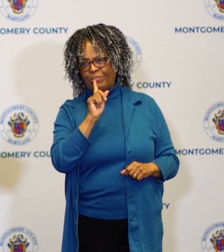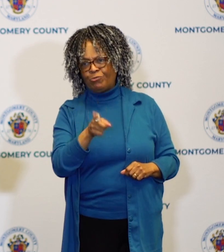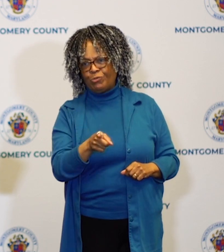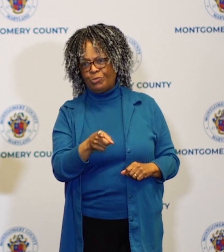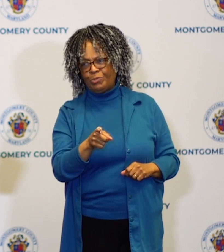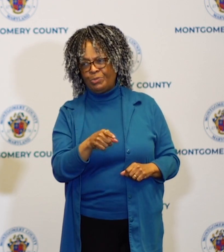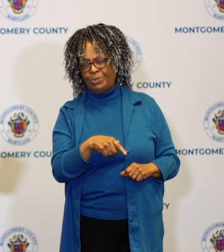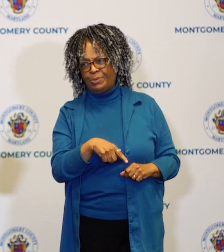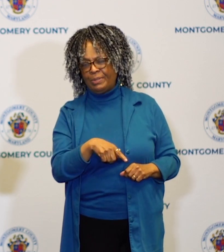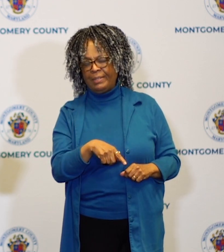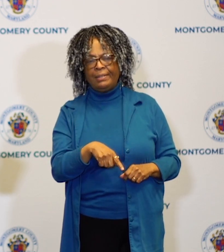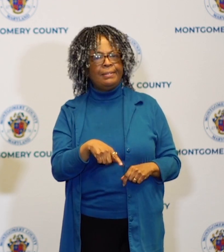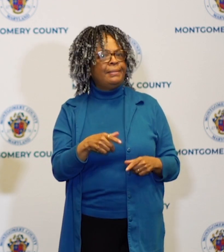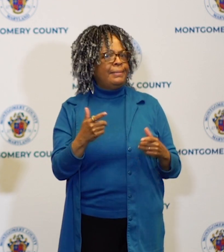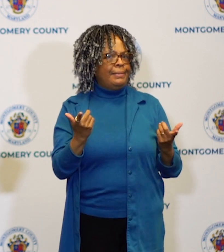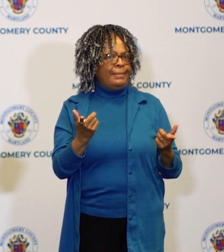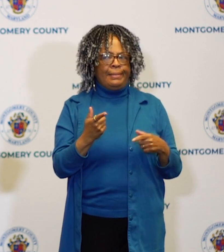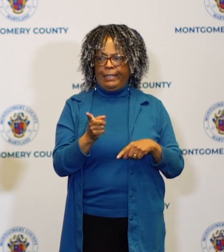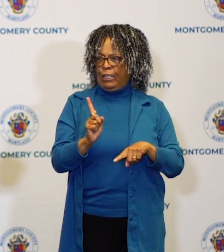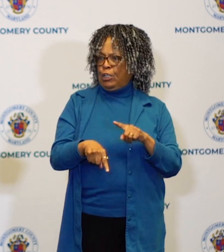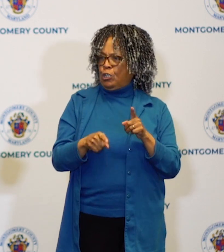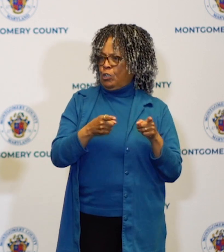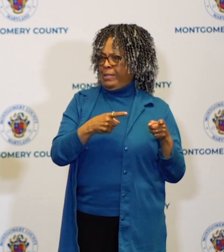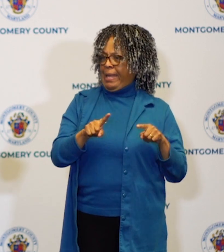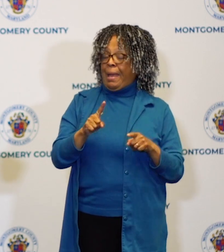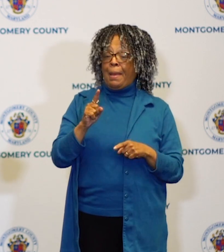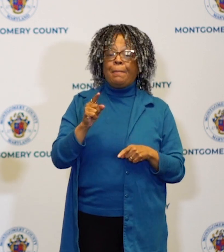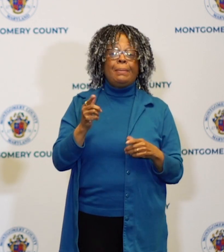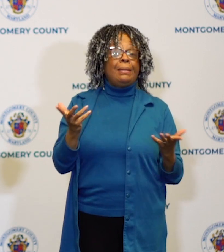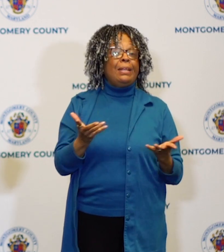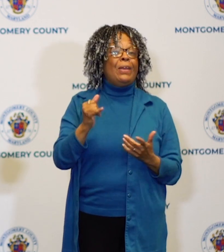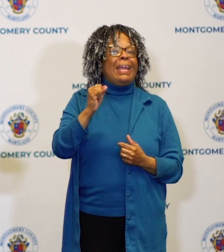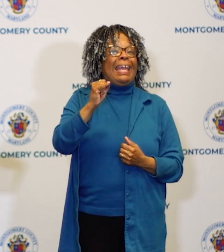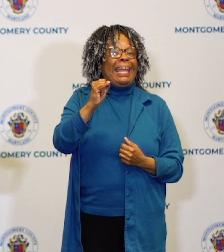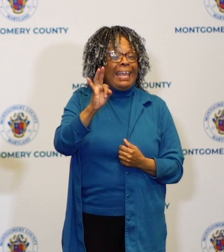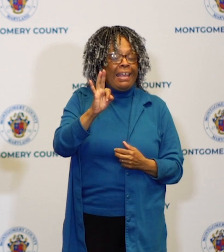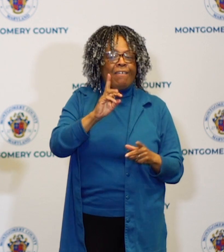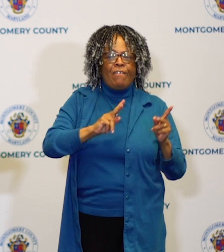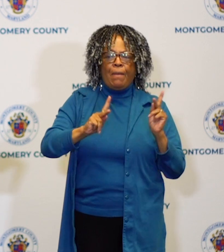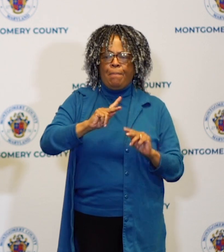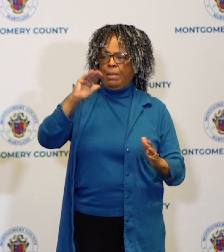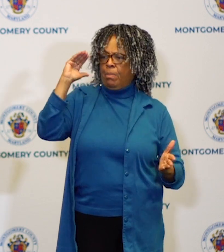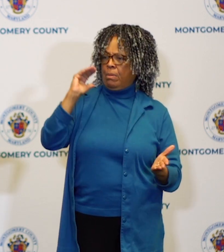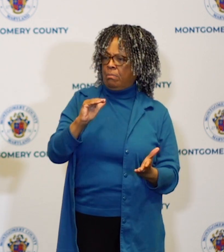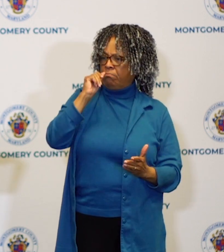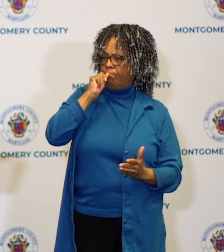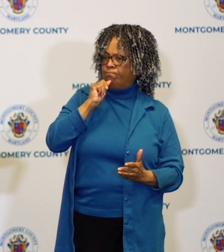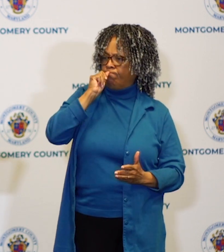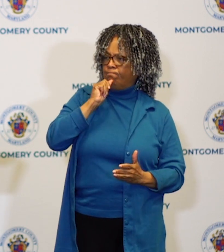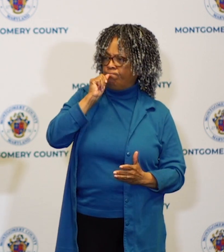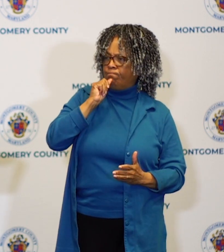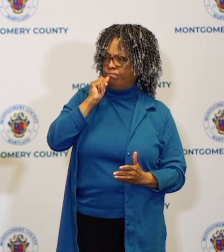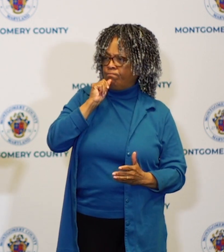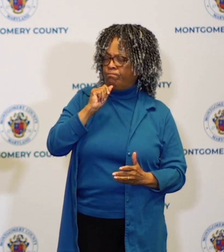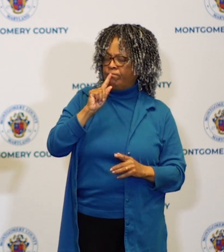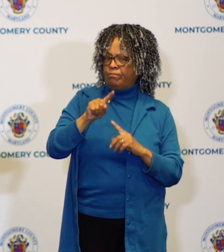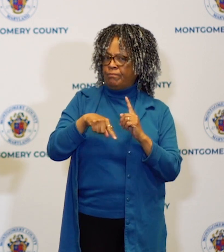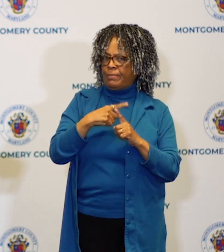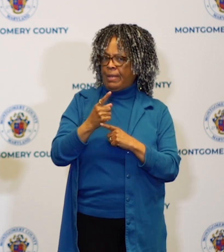not have a place and it would not be able to fester here if people were less tolerant of its existence among us